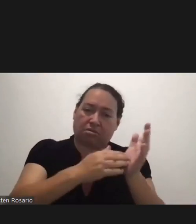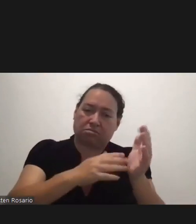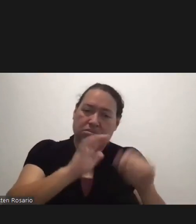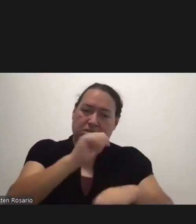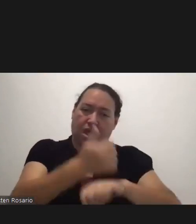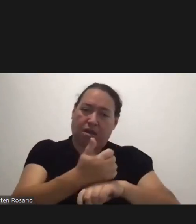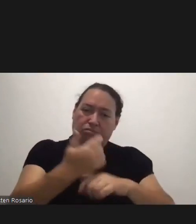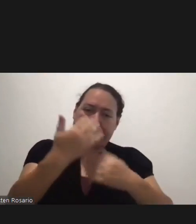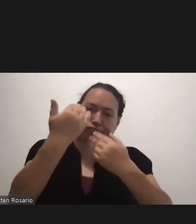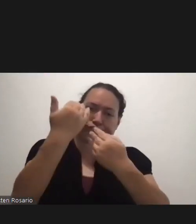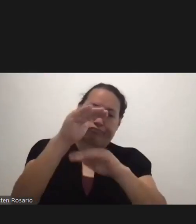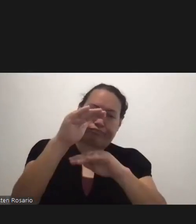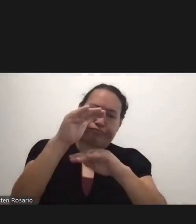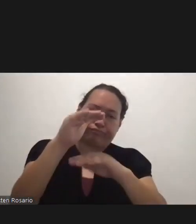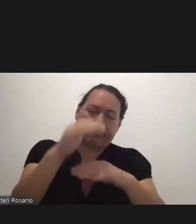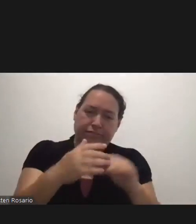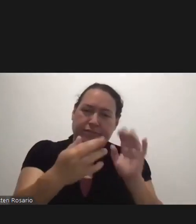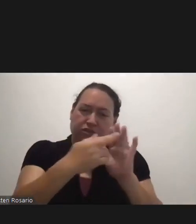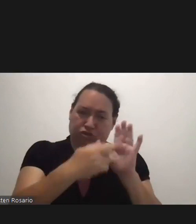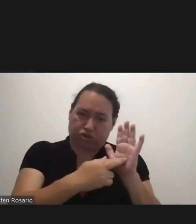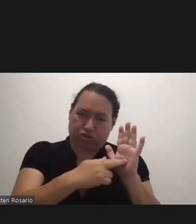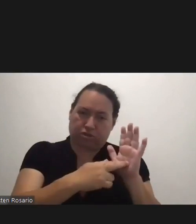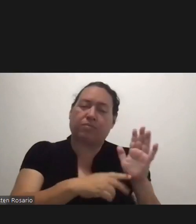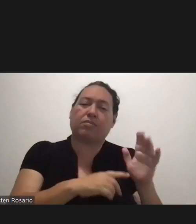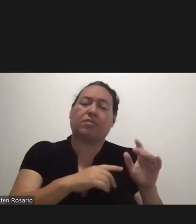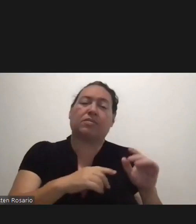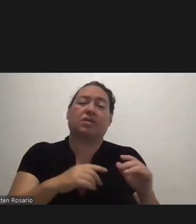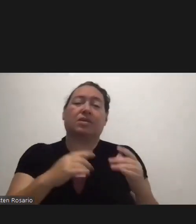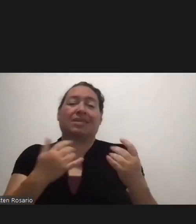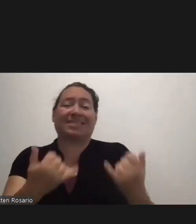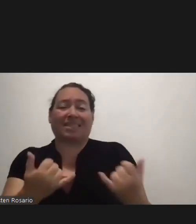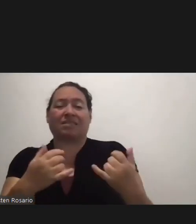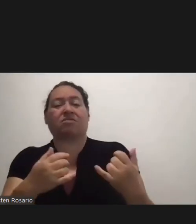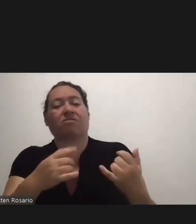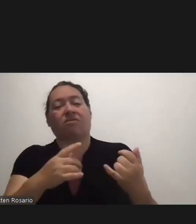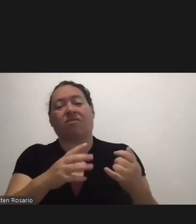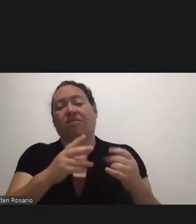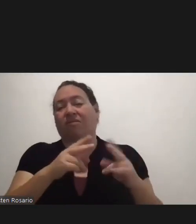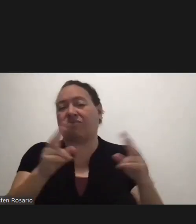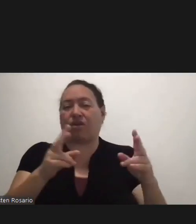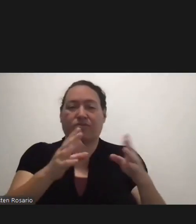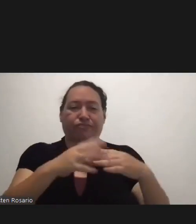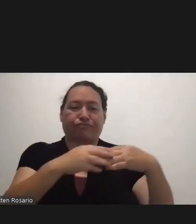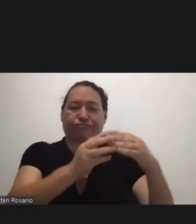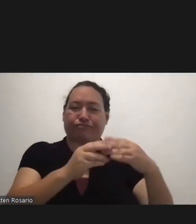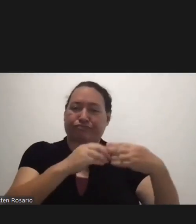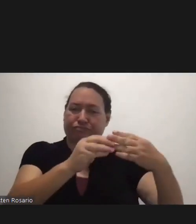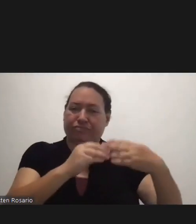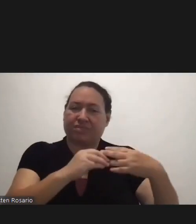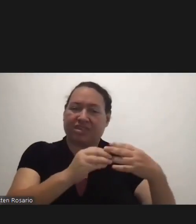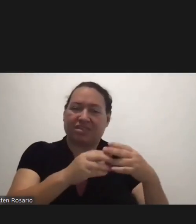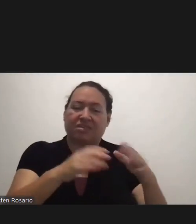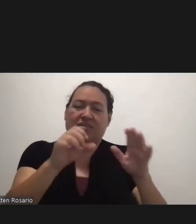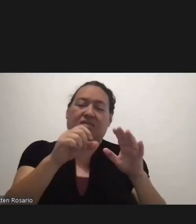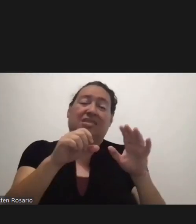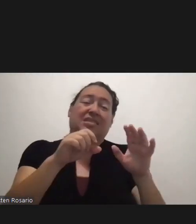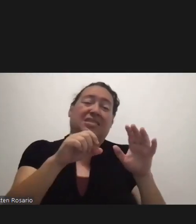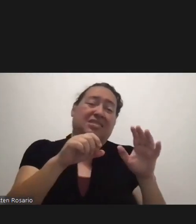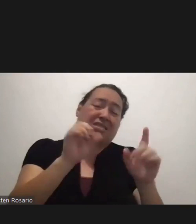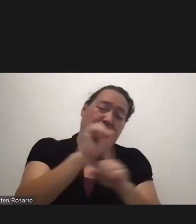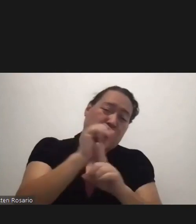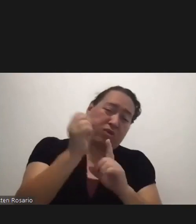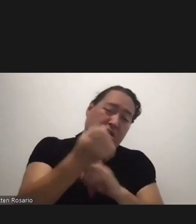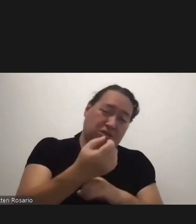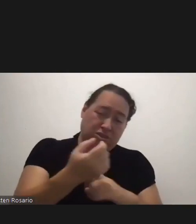Again, this is a fluid situation And we will adapt as needed to safeguard our community That is